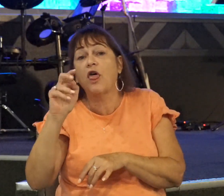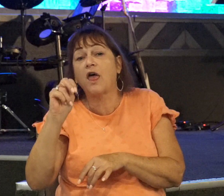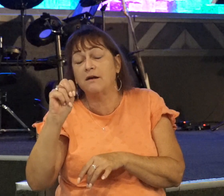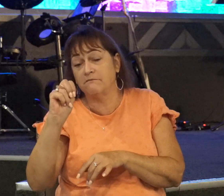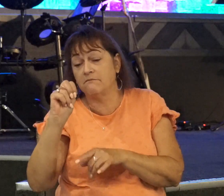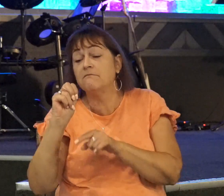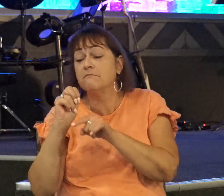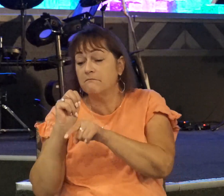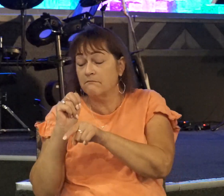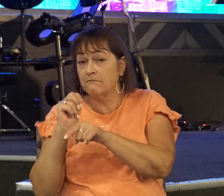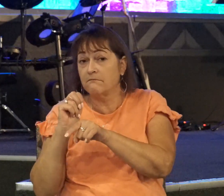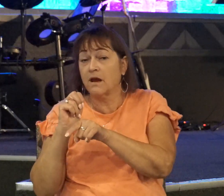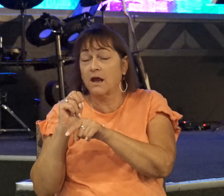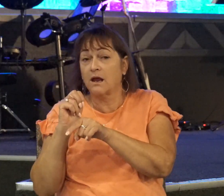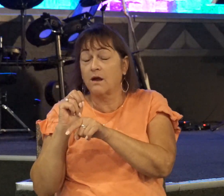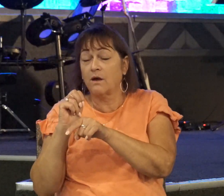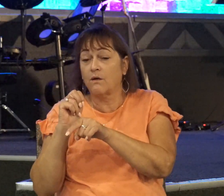Jonathan was putting in work for the Lord.